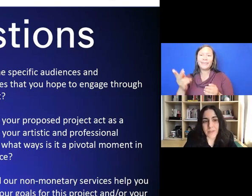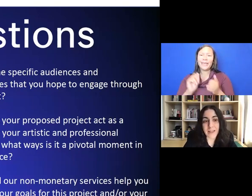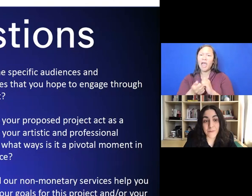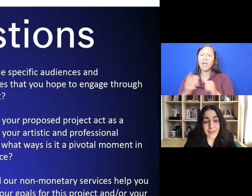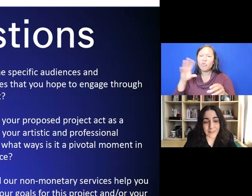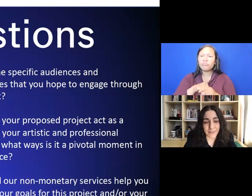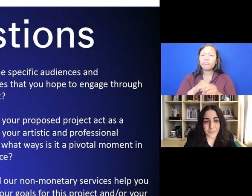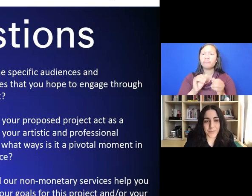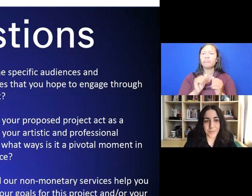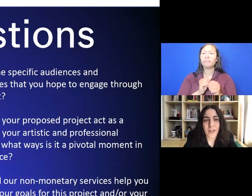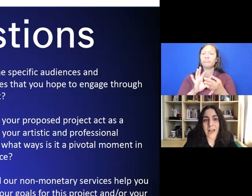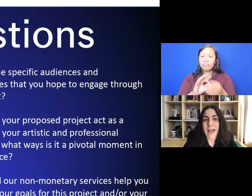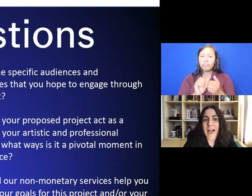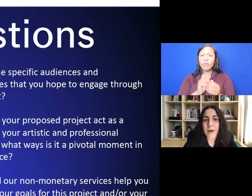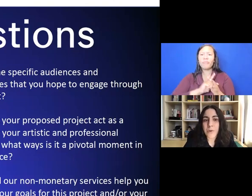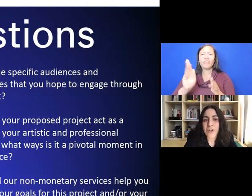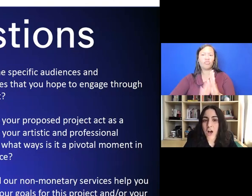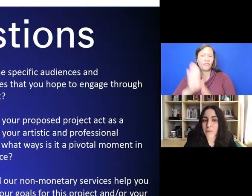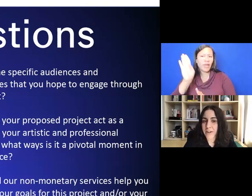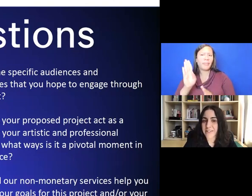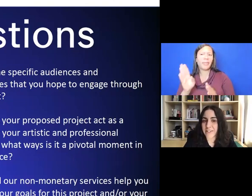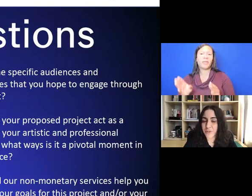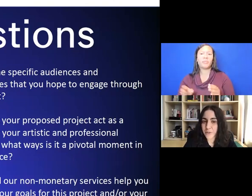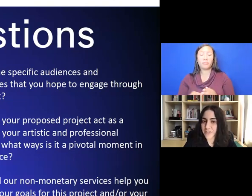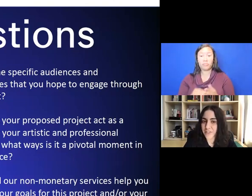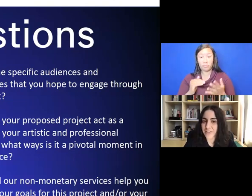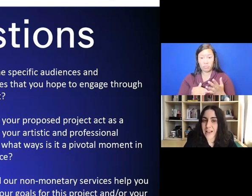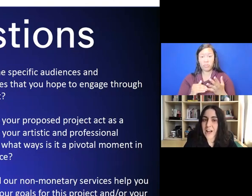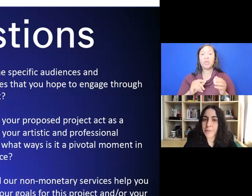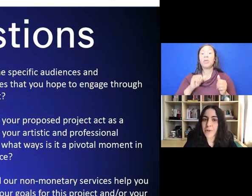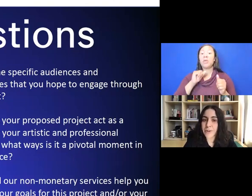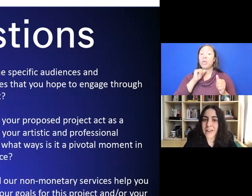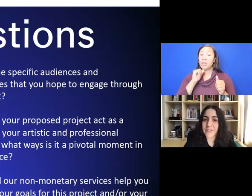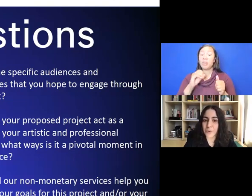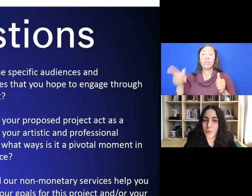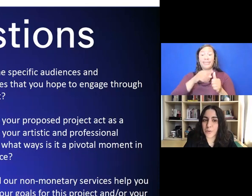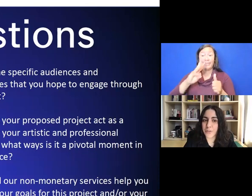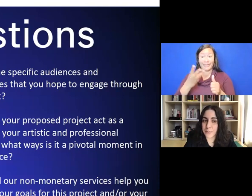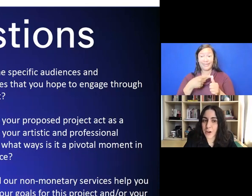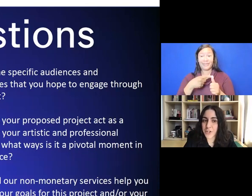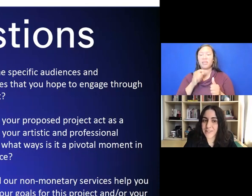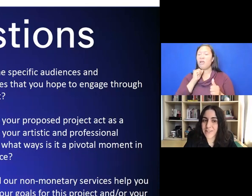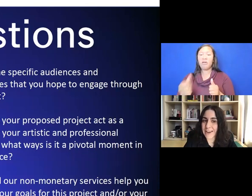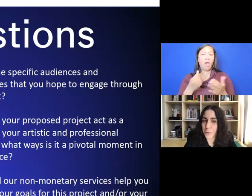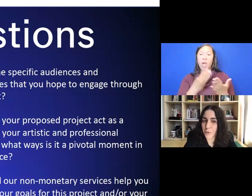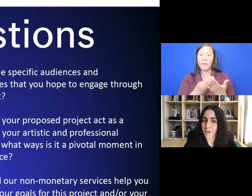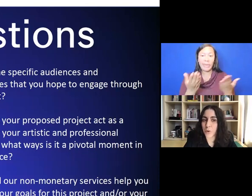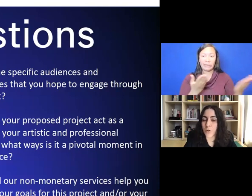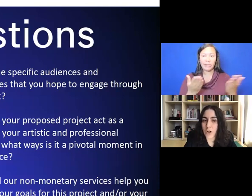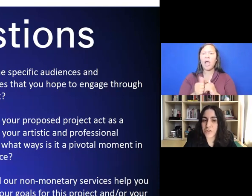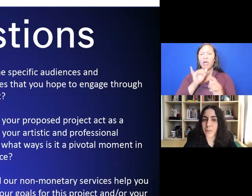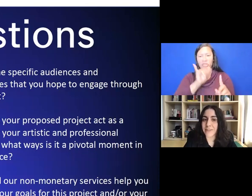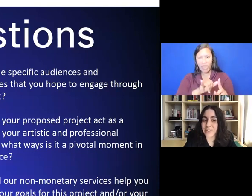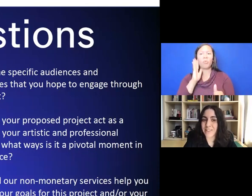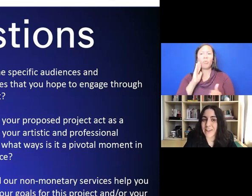And finally, how would our non-monetary services help you realize your goals for this project and or your